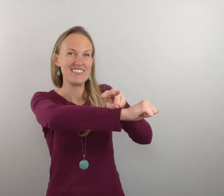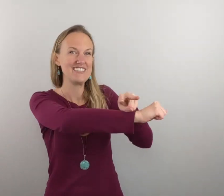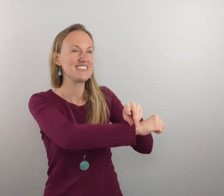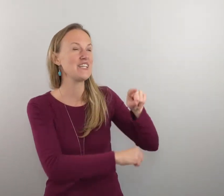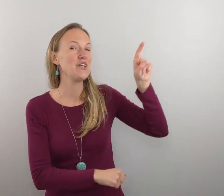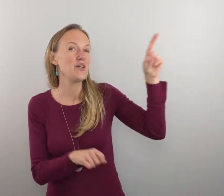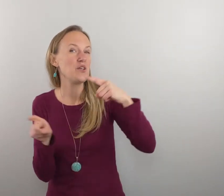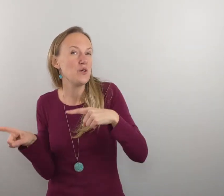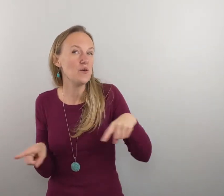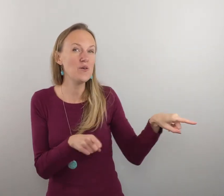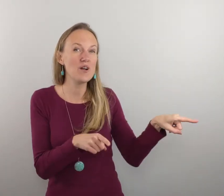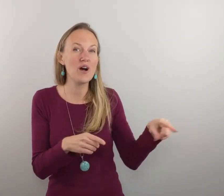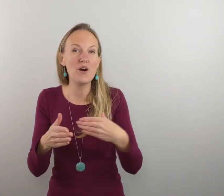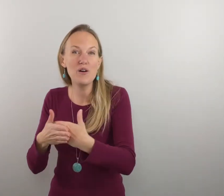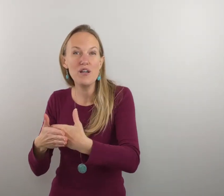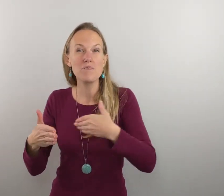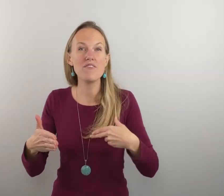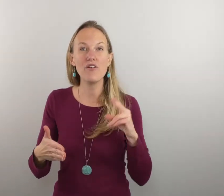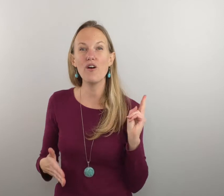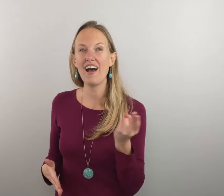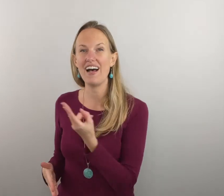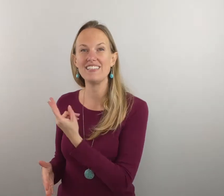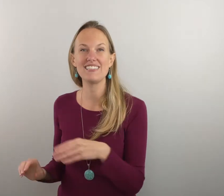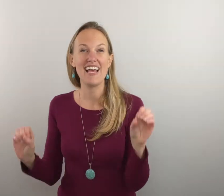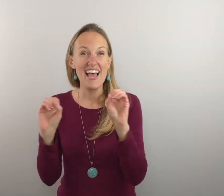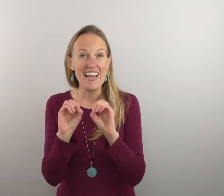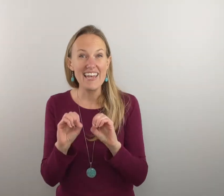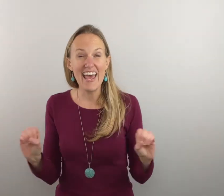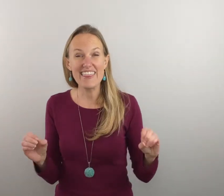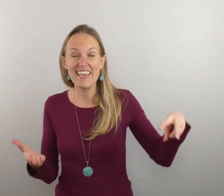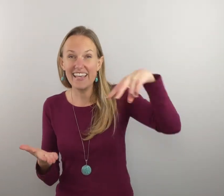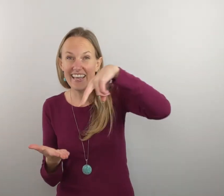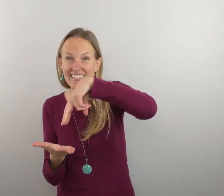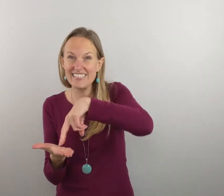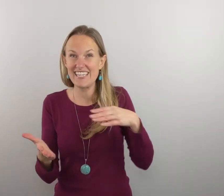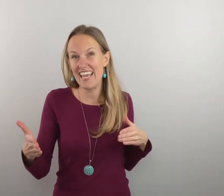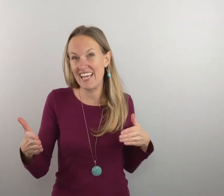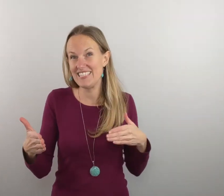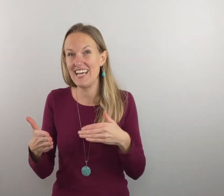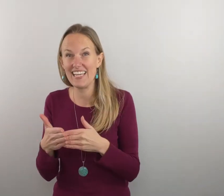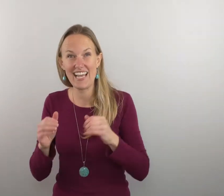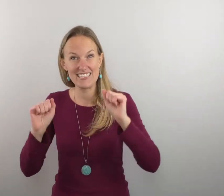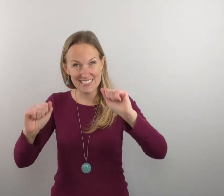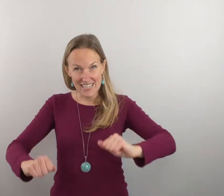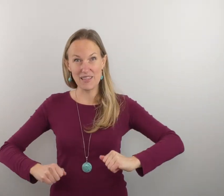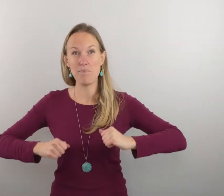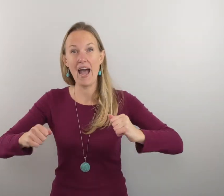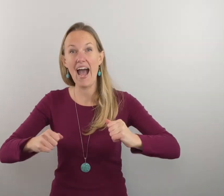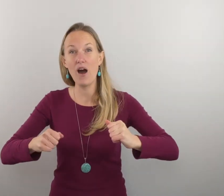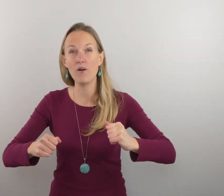you go before us nothing can stand against the power